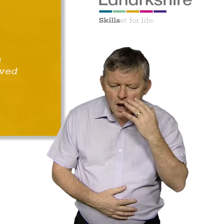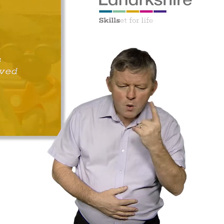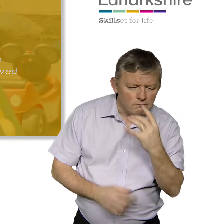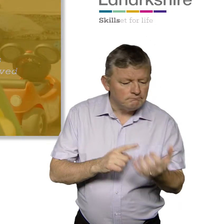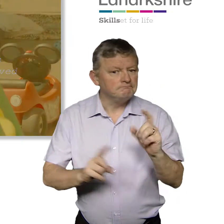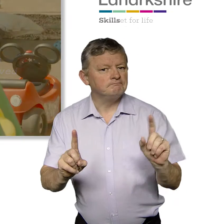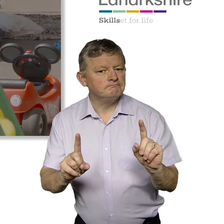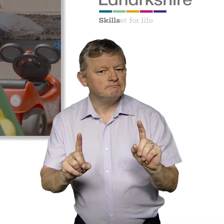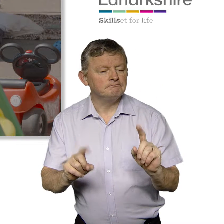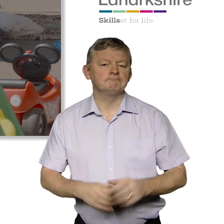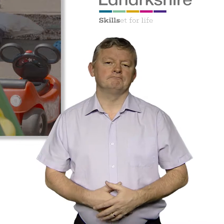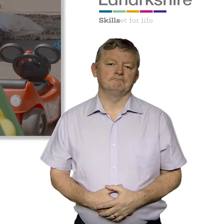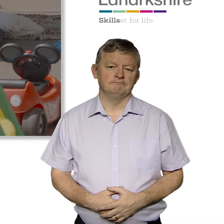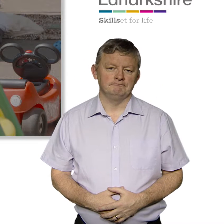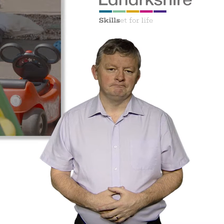Our actions Our